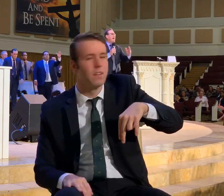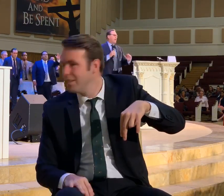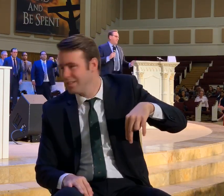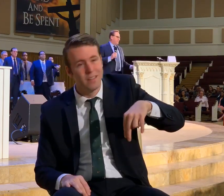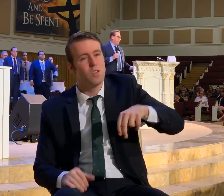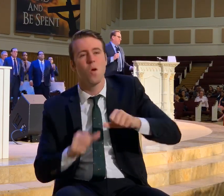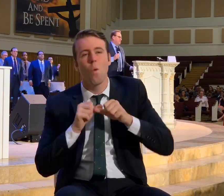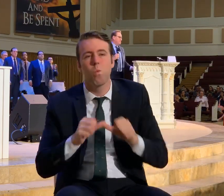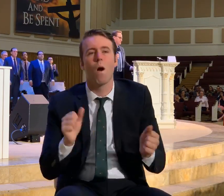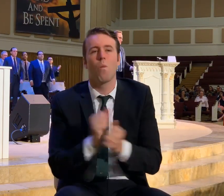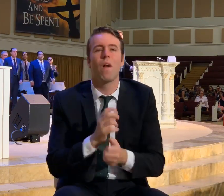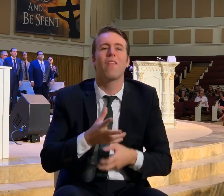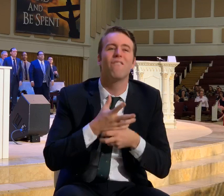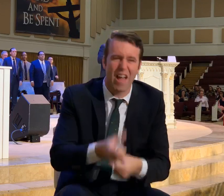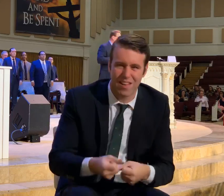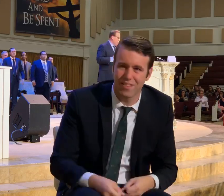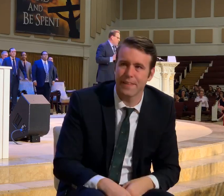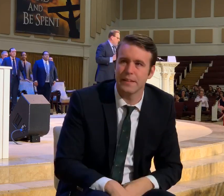by faith.